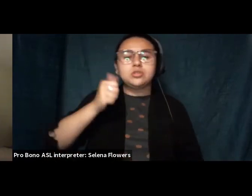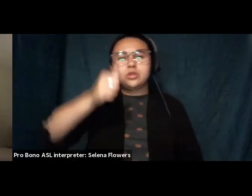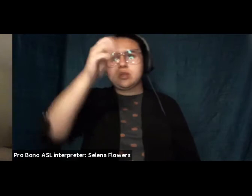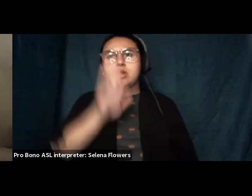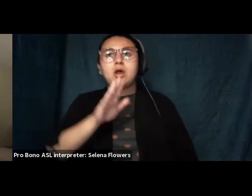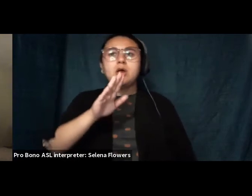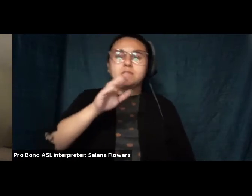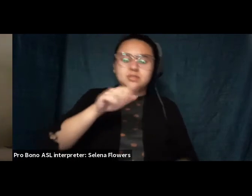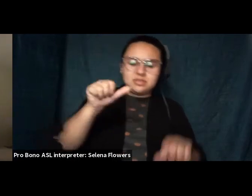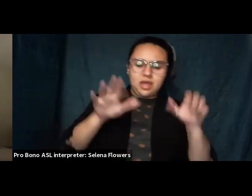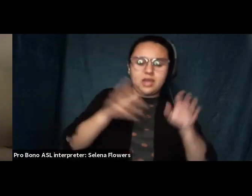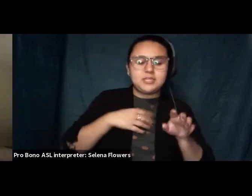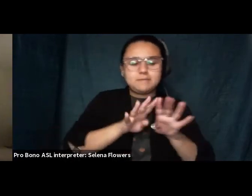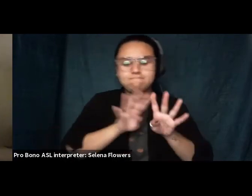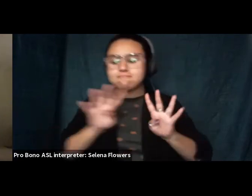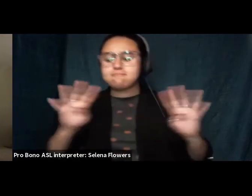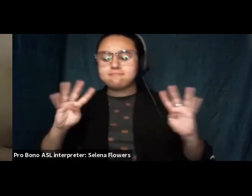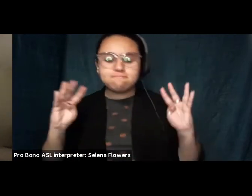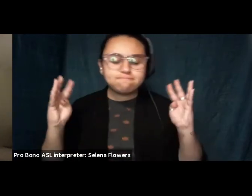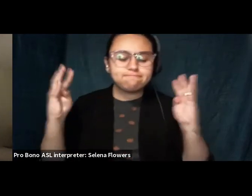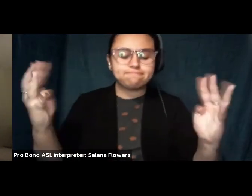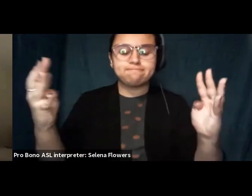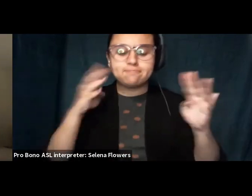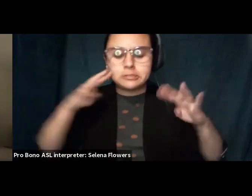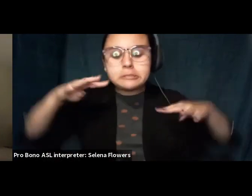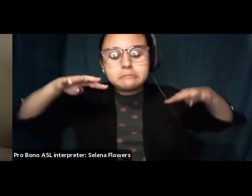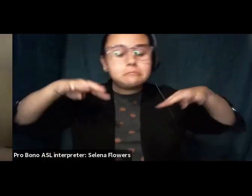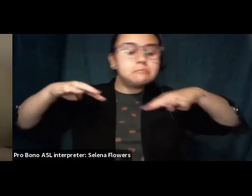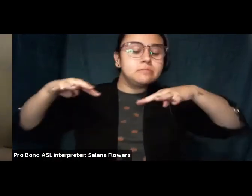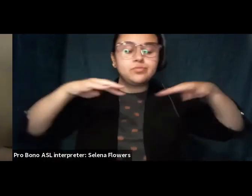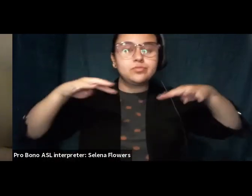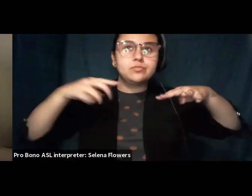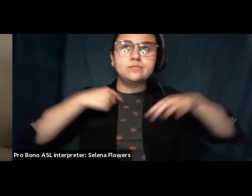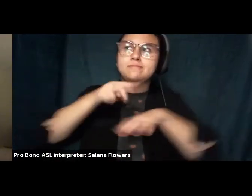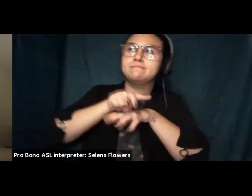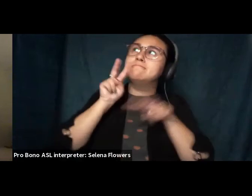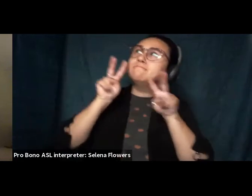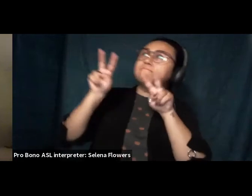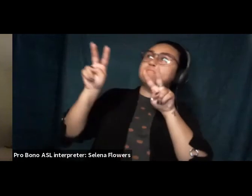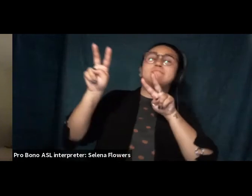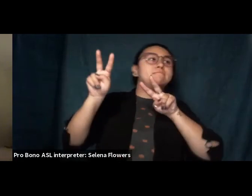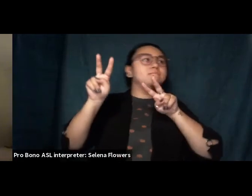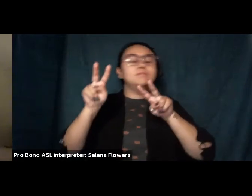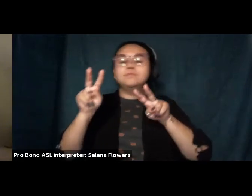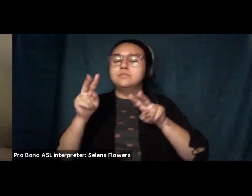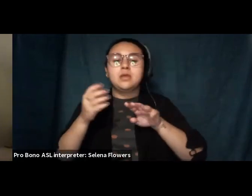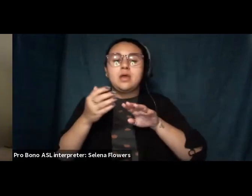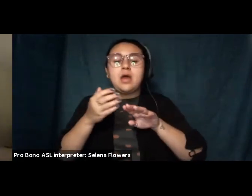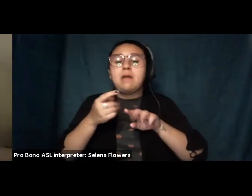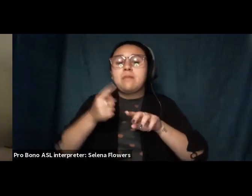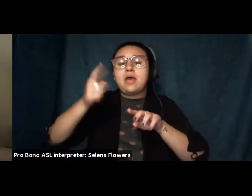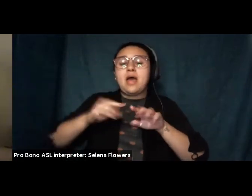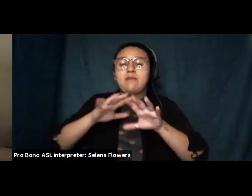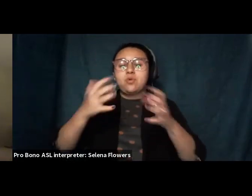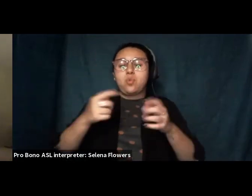shoulder sharp as buzzards on the walls i'm half a world away from the country i was born in and